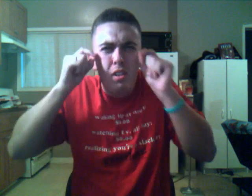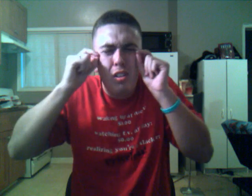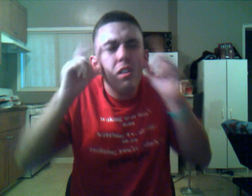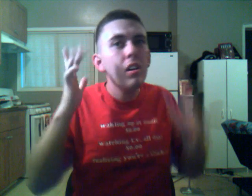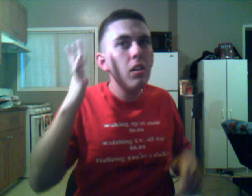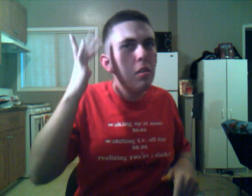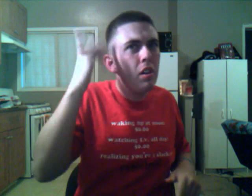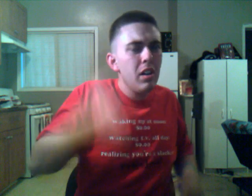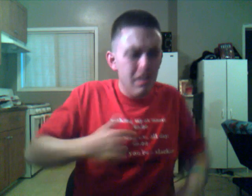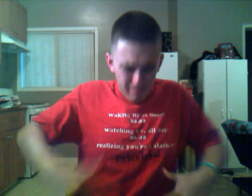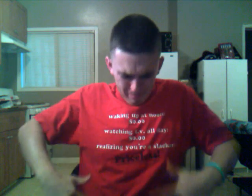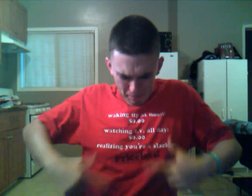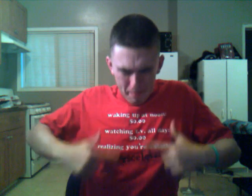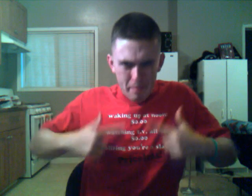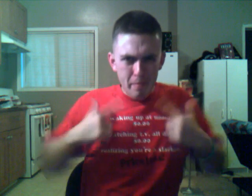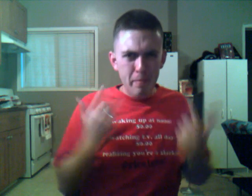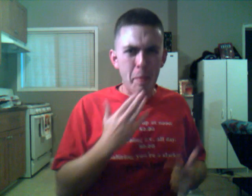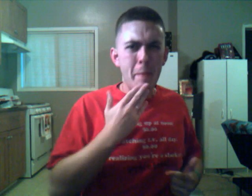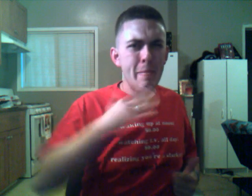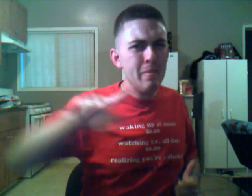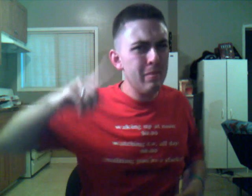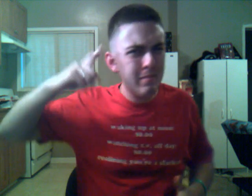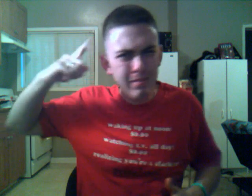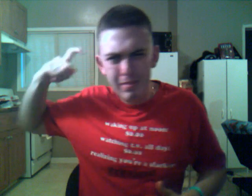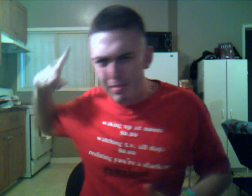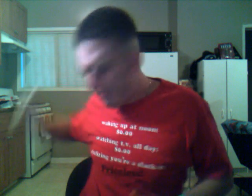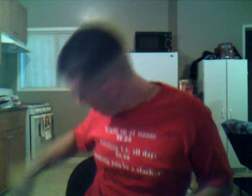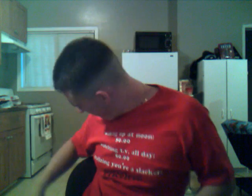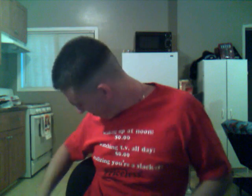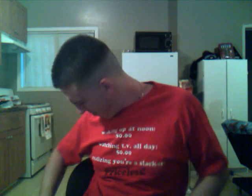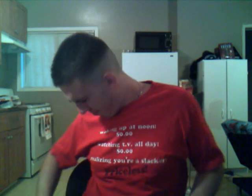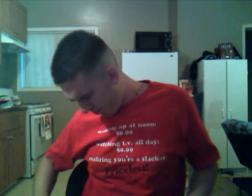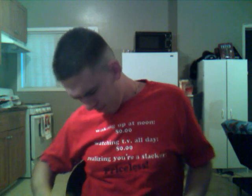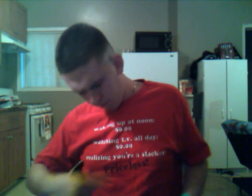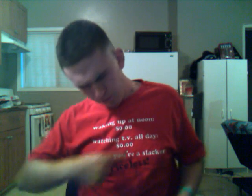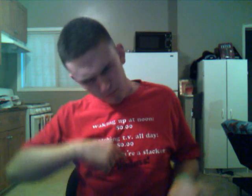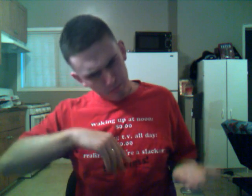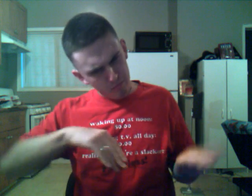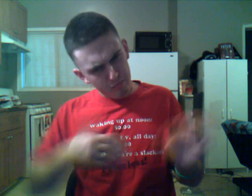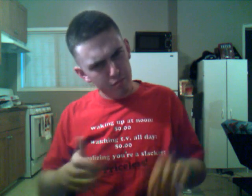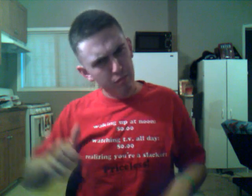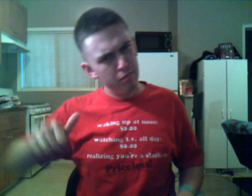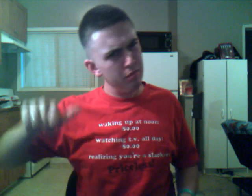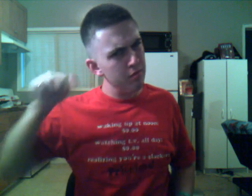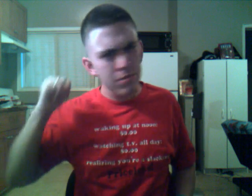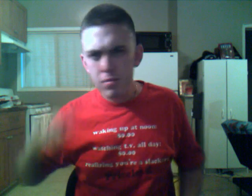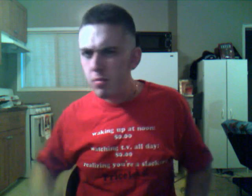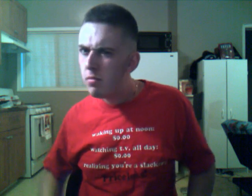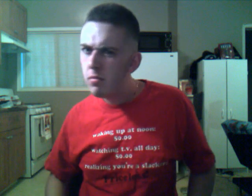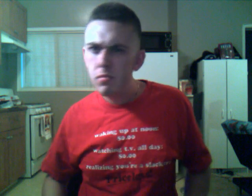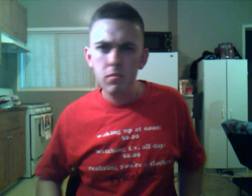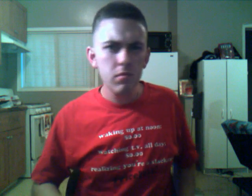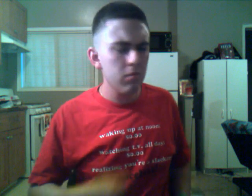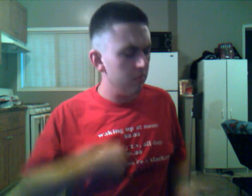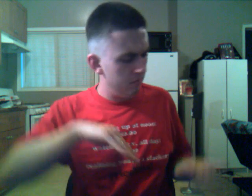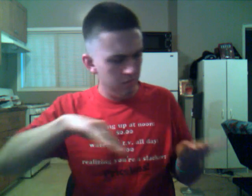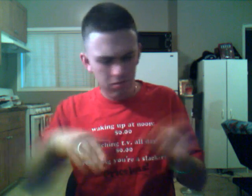me up, I'm living a nightmare I will not die, I